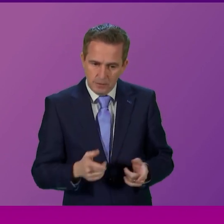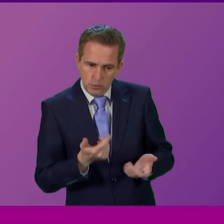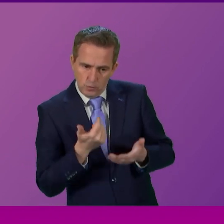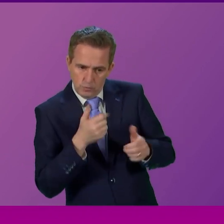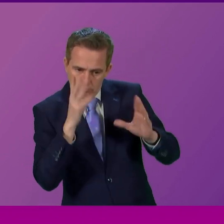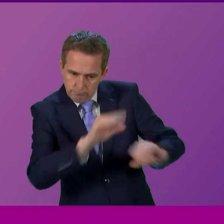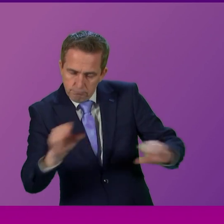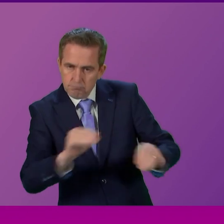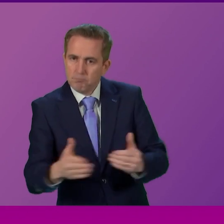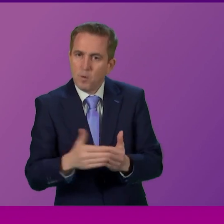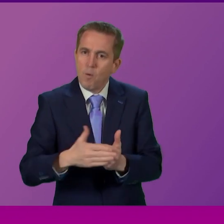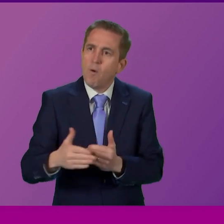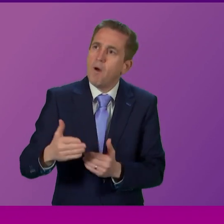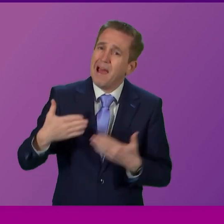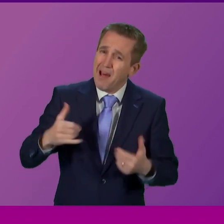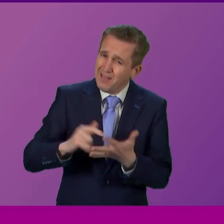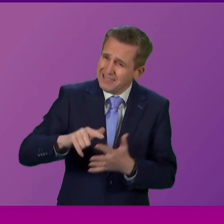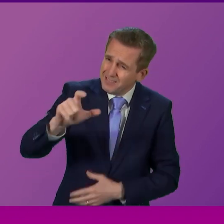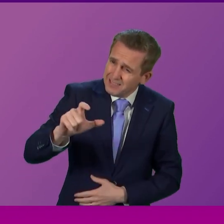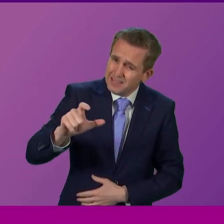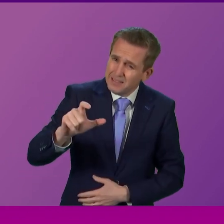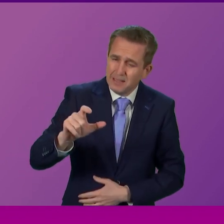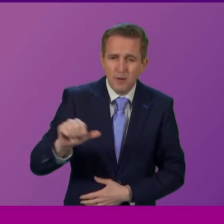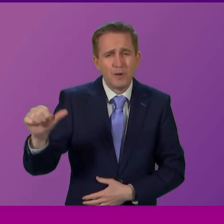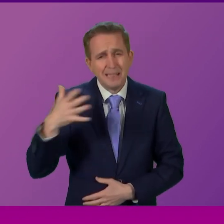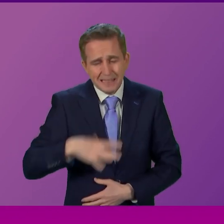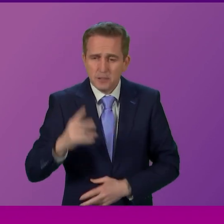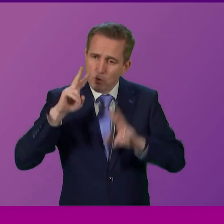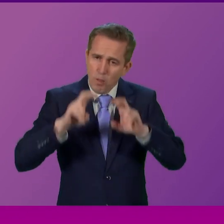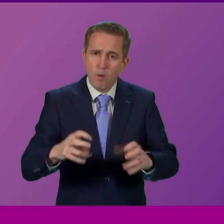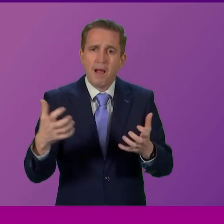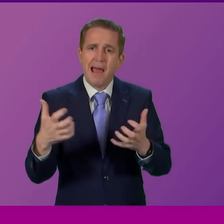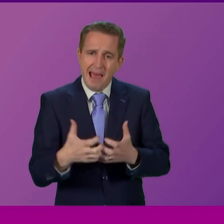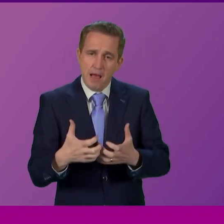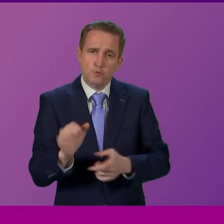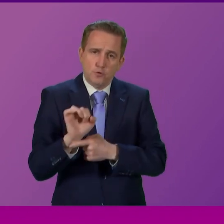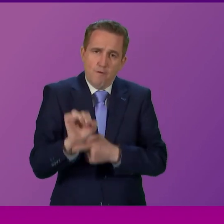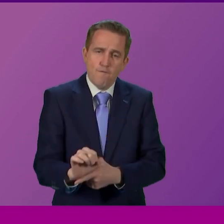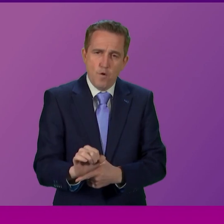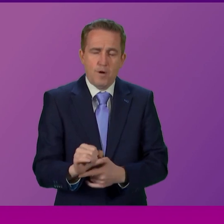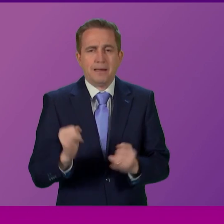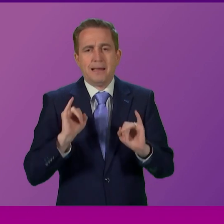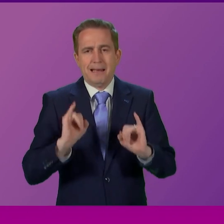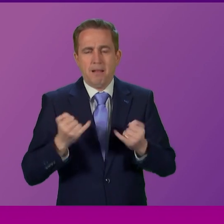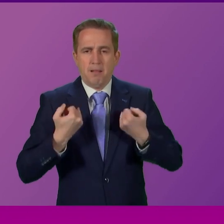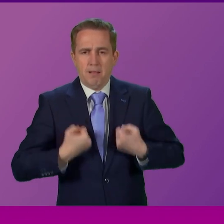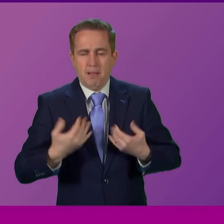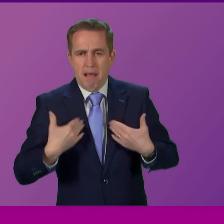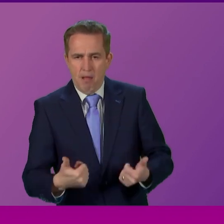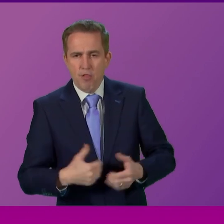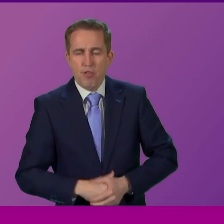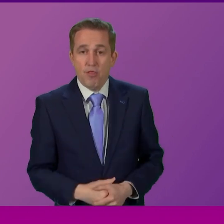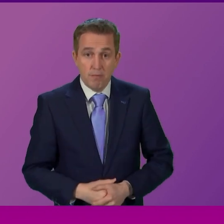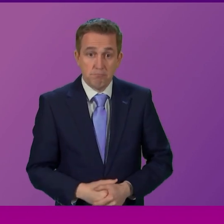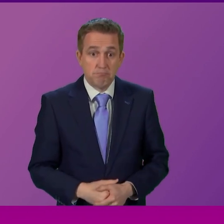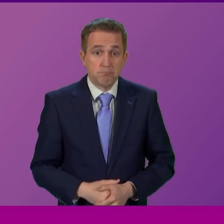intensive care cabinet secretary surely that is a significant way to reduce the pressure on our health service cabinet secretary i